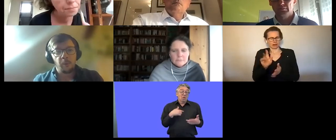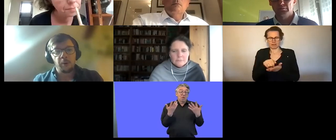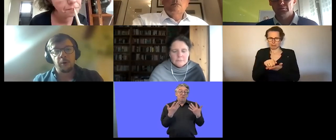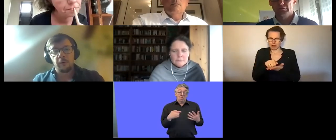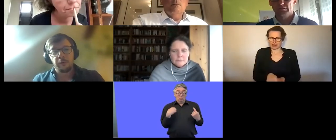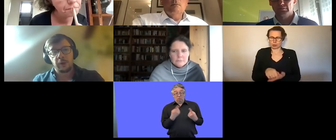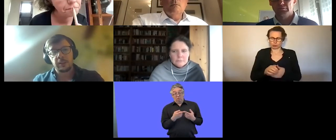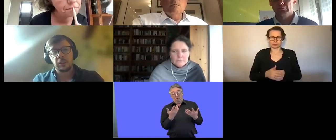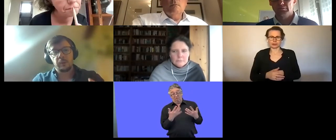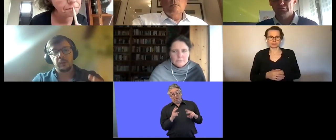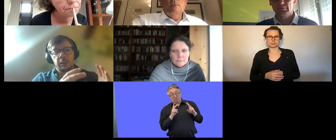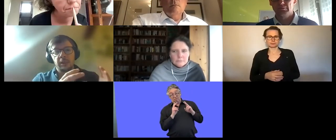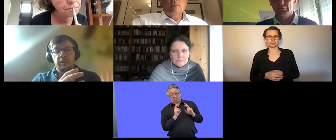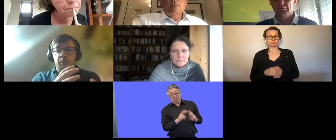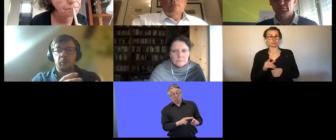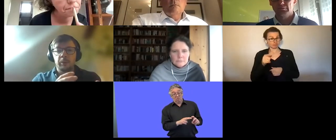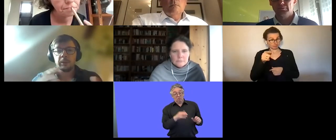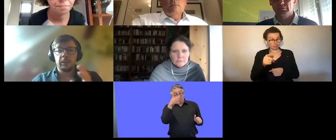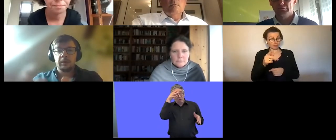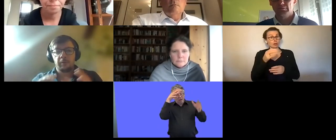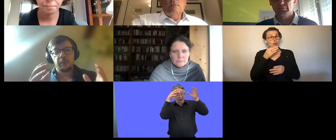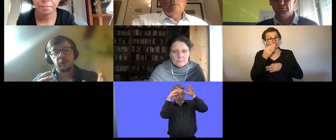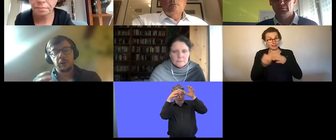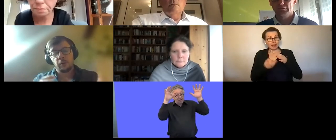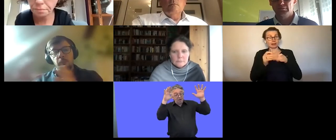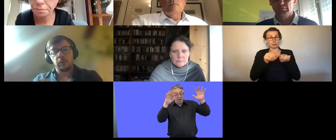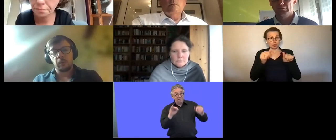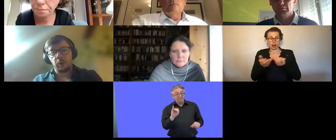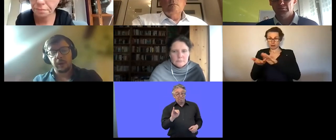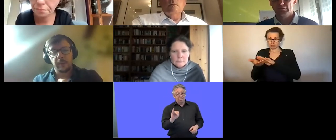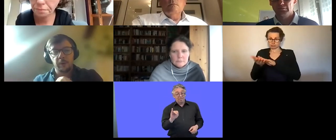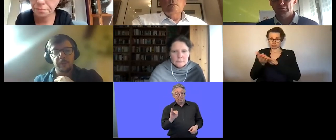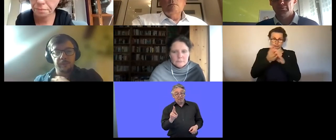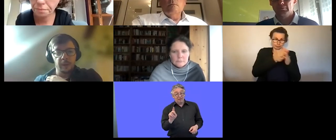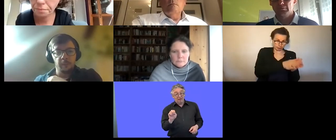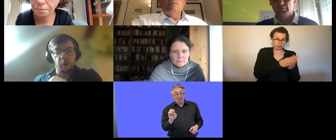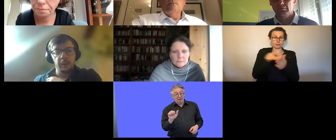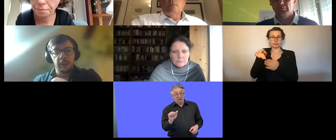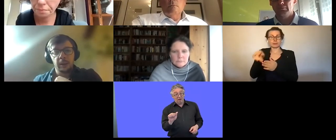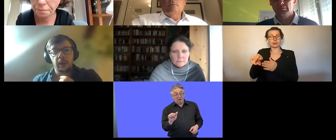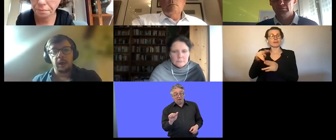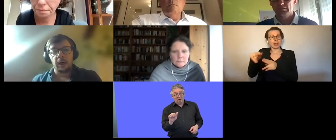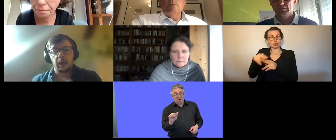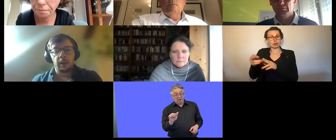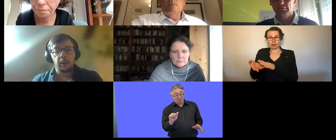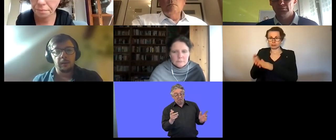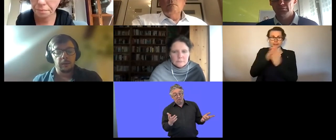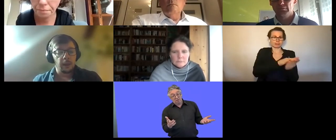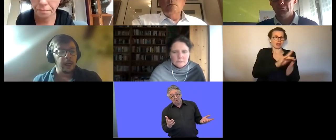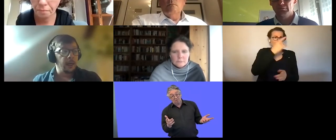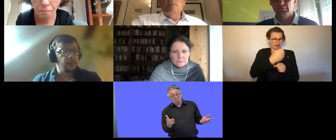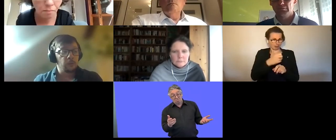model of of transition between shelter employment from the social economy to the open labor employment uh